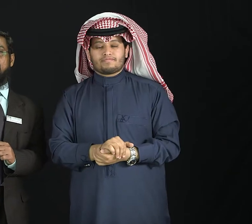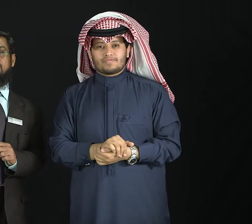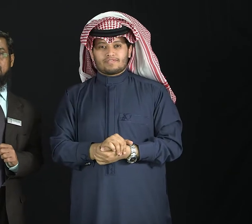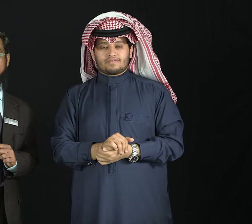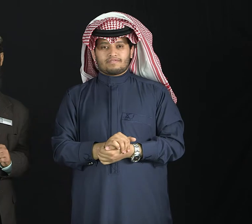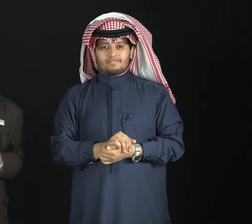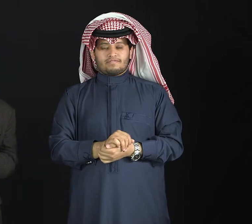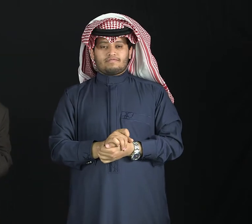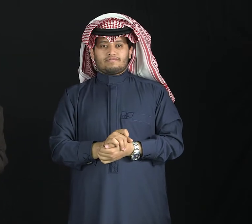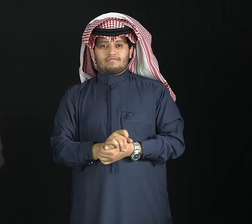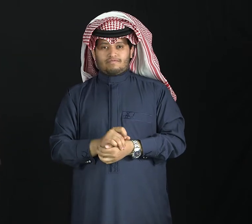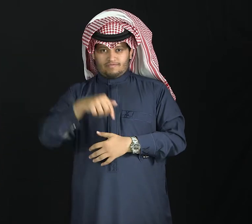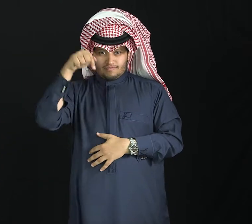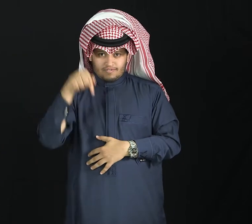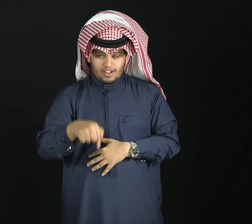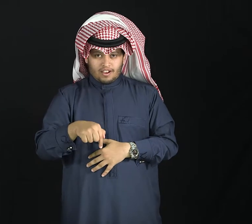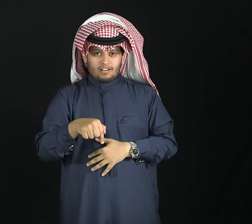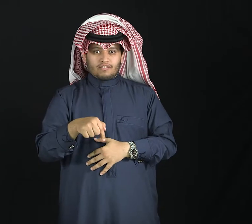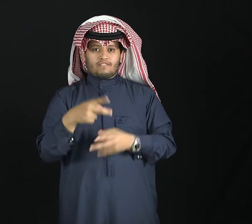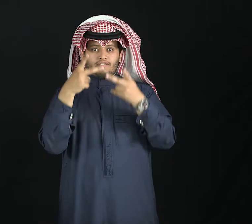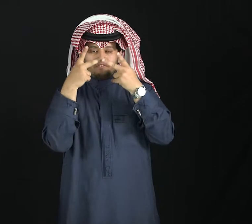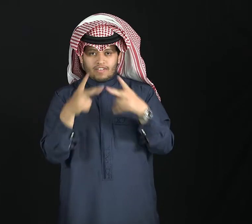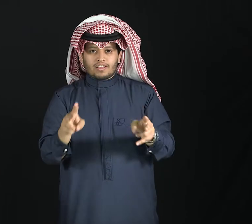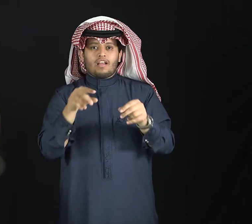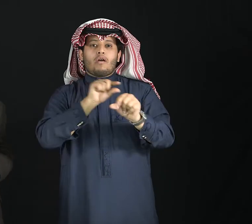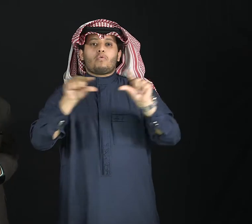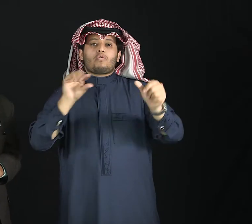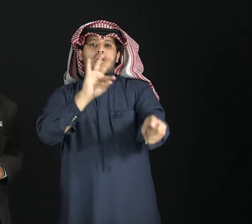When you read it, I am talking about exam.